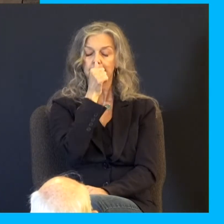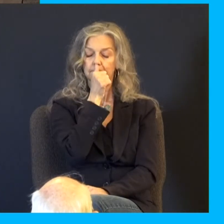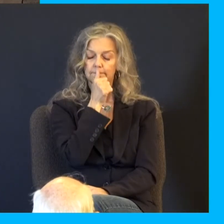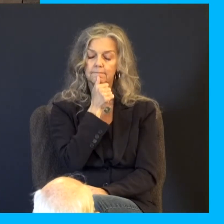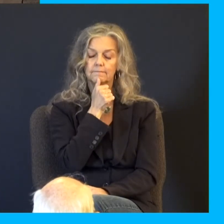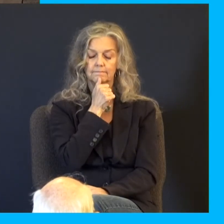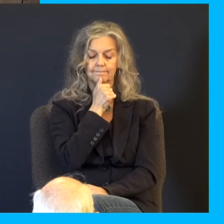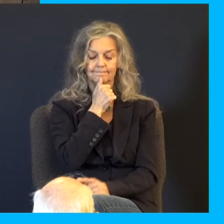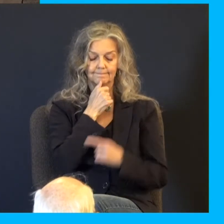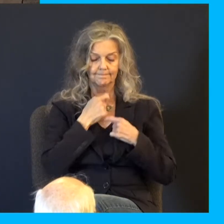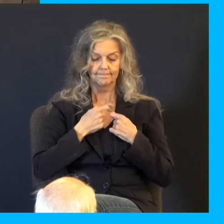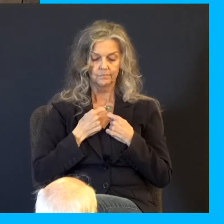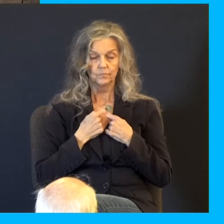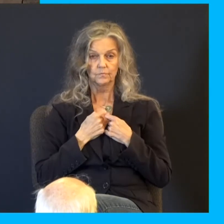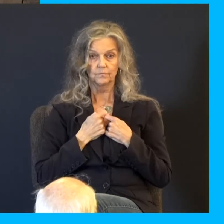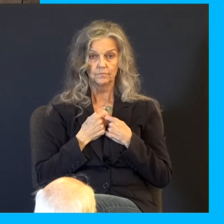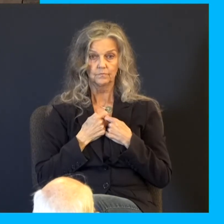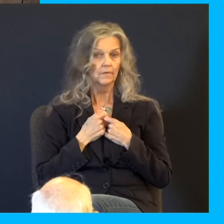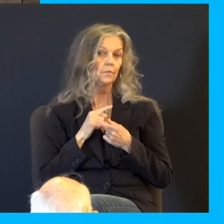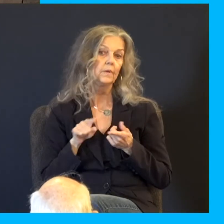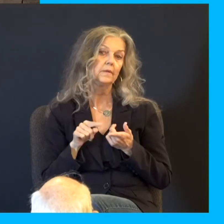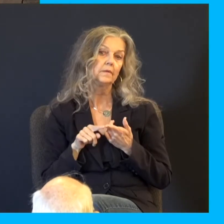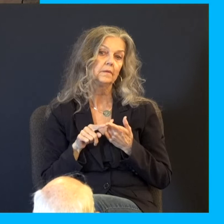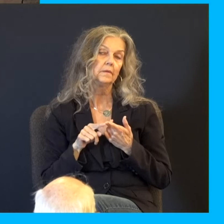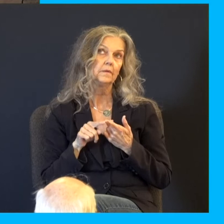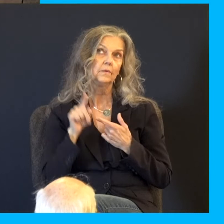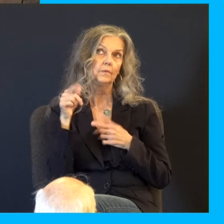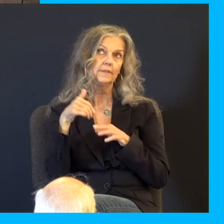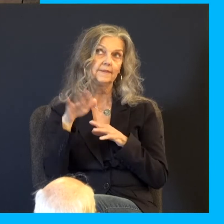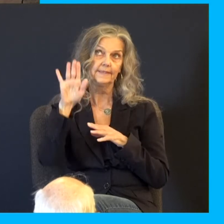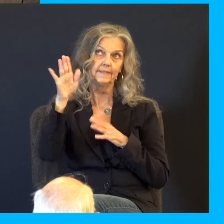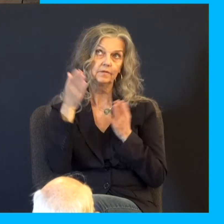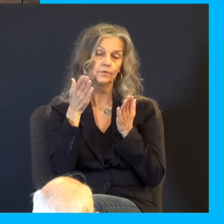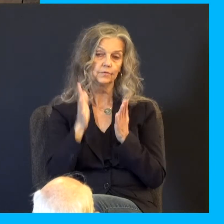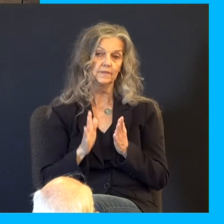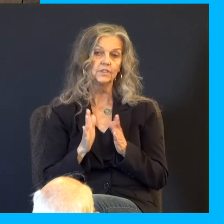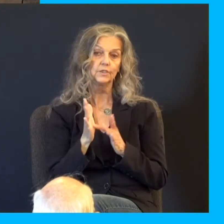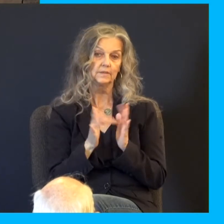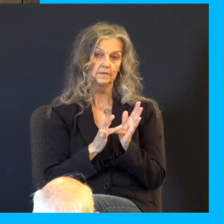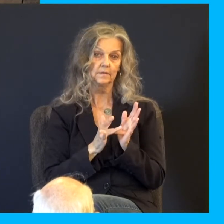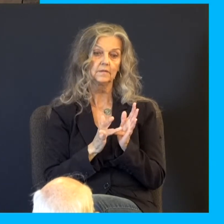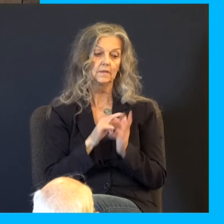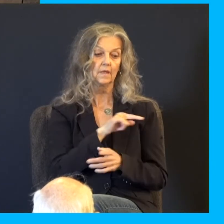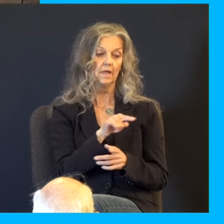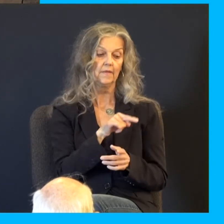check, and in control. When? When he sent his servant, whom they spit in his face,